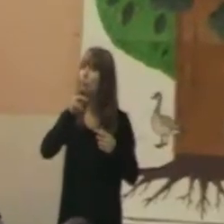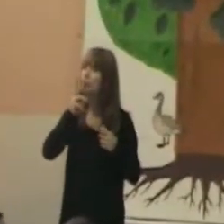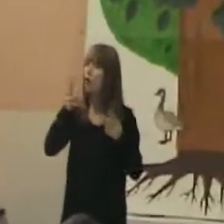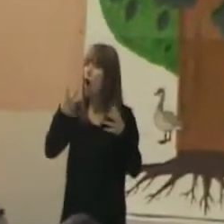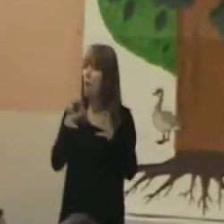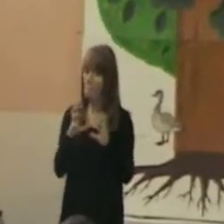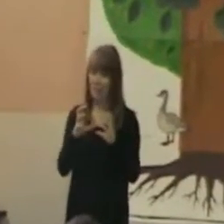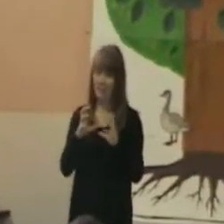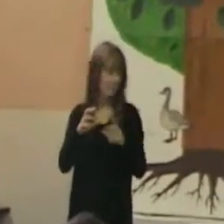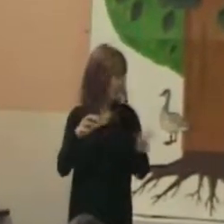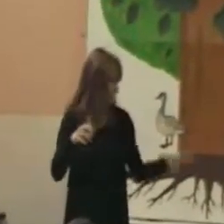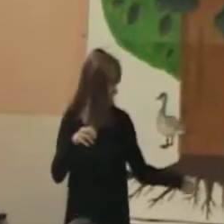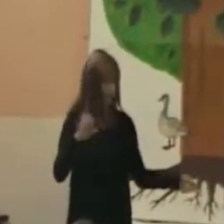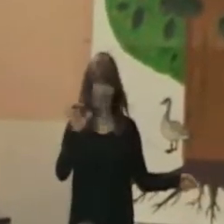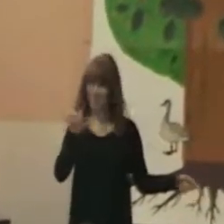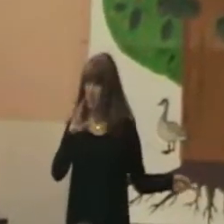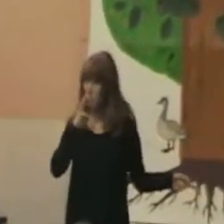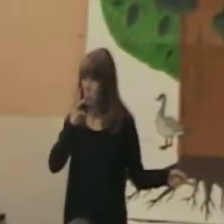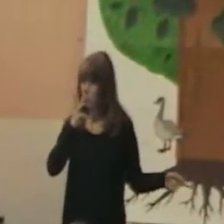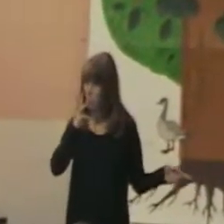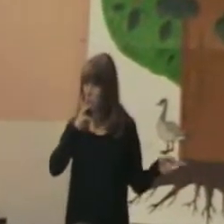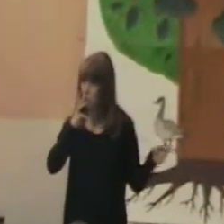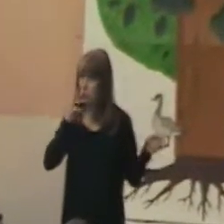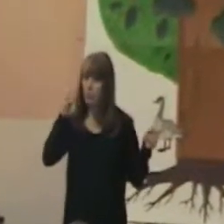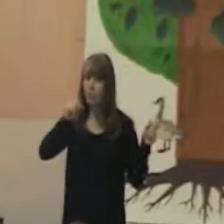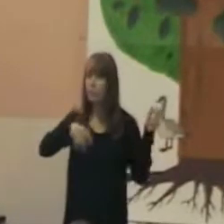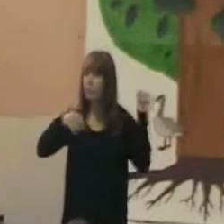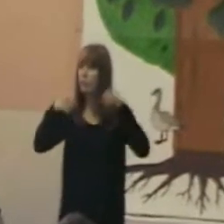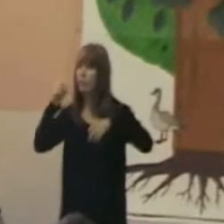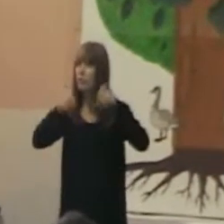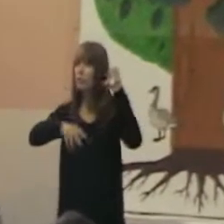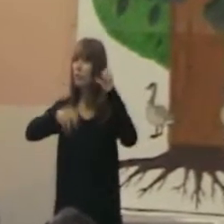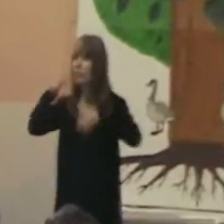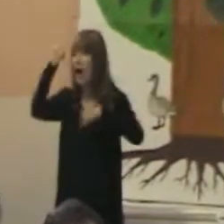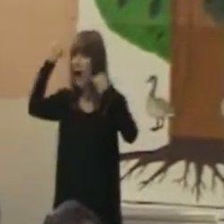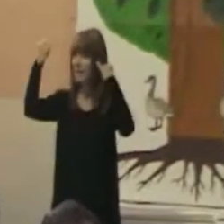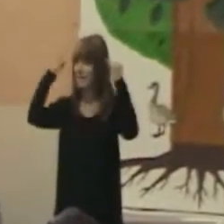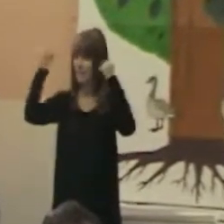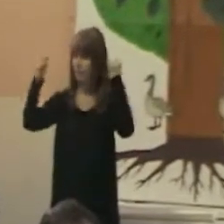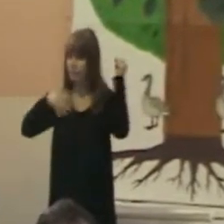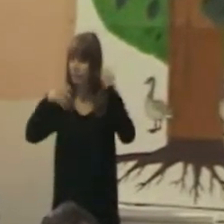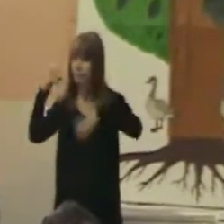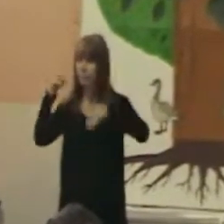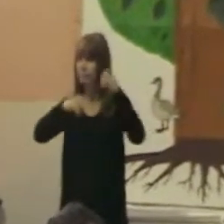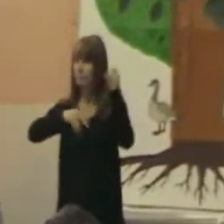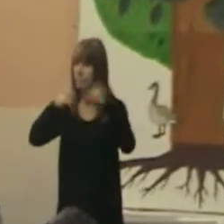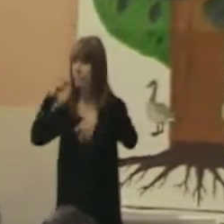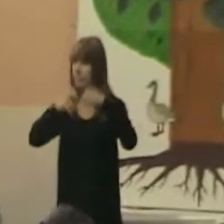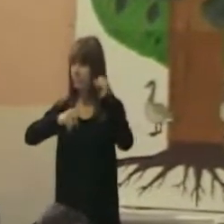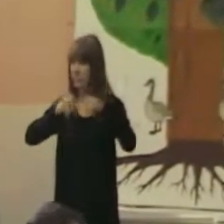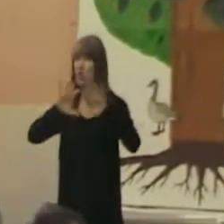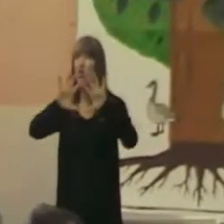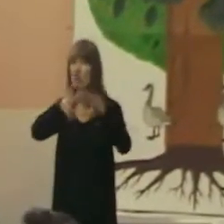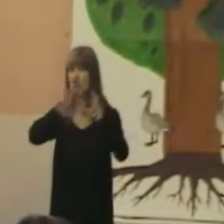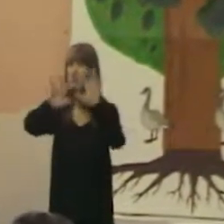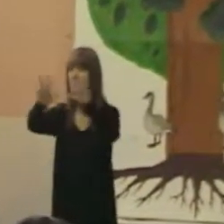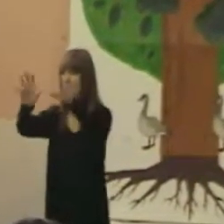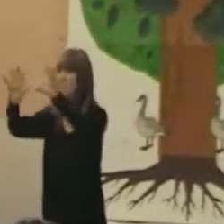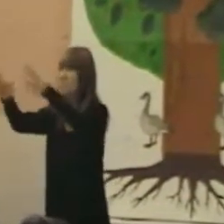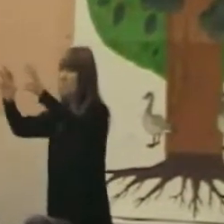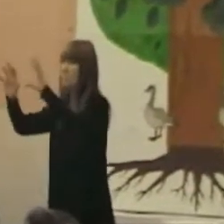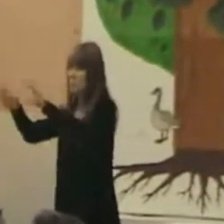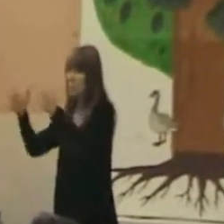group. Because it never is one of us, it's really about the group. And so, as we create those droplets, we'll start feeding that